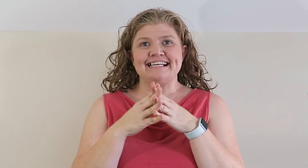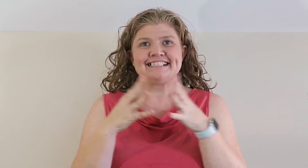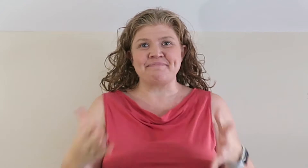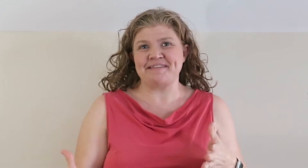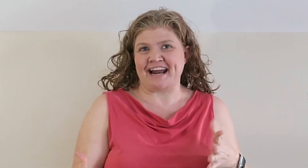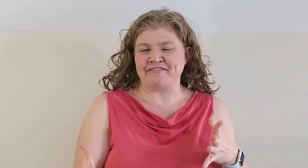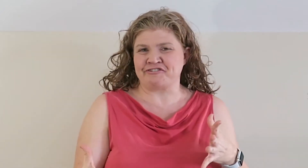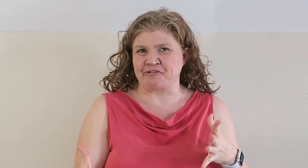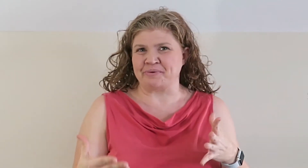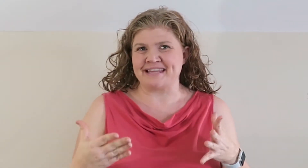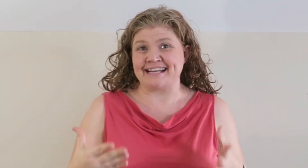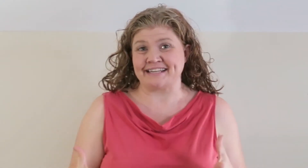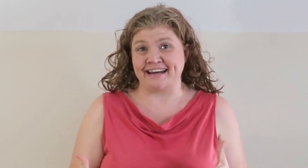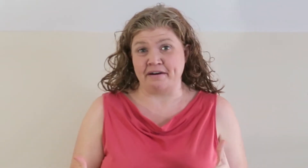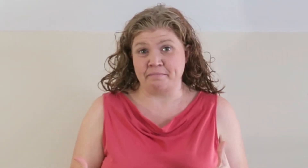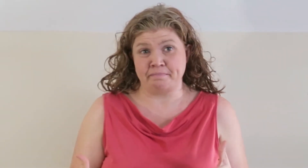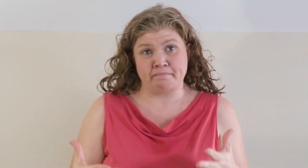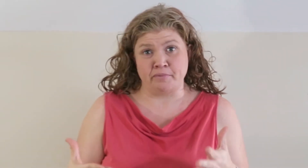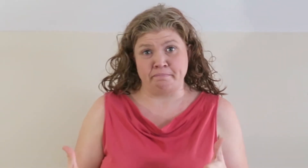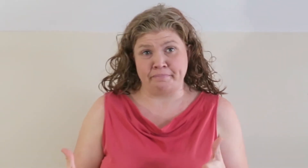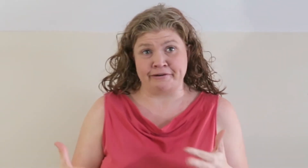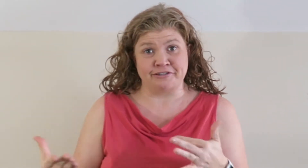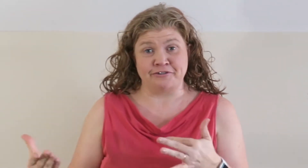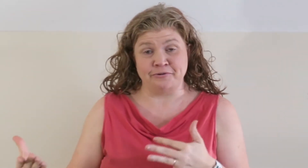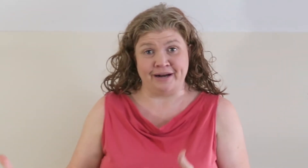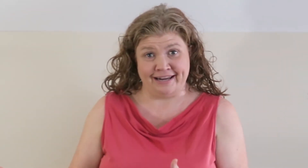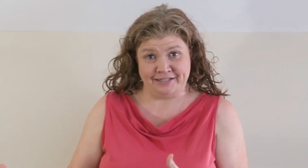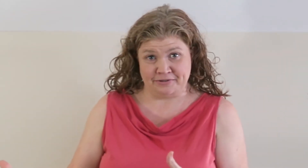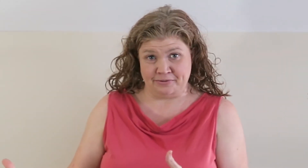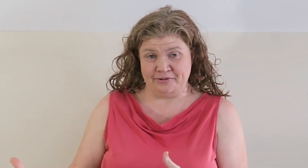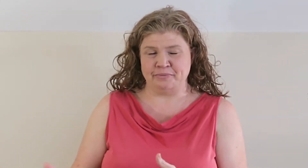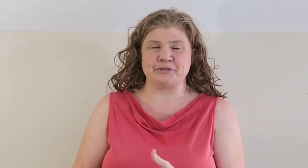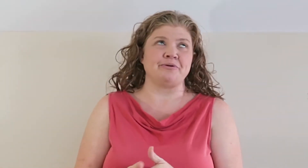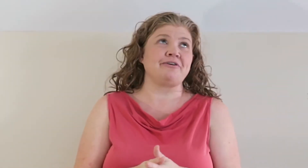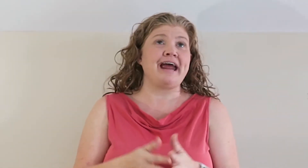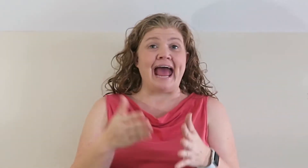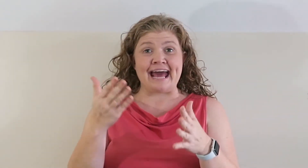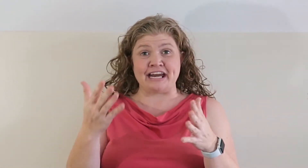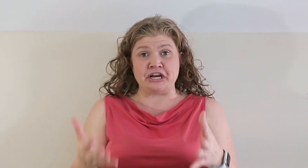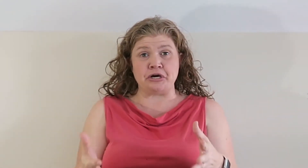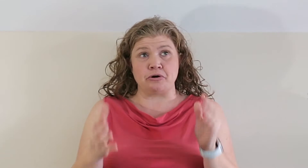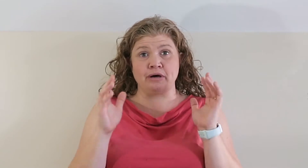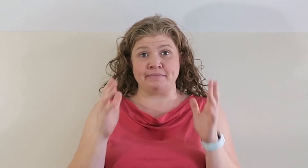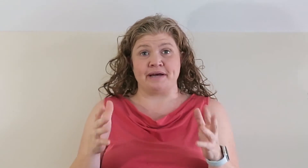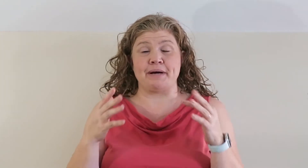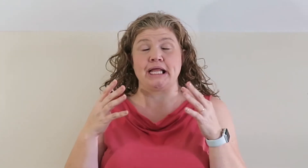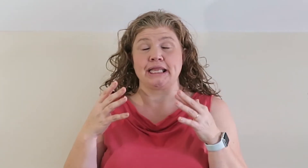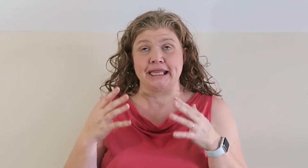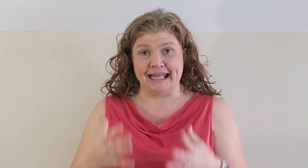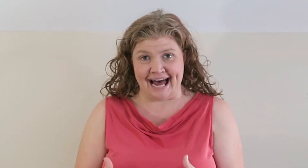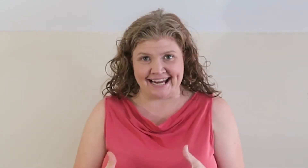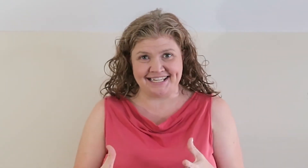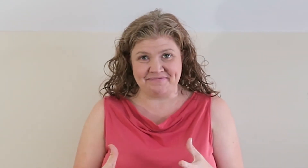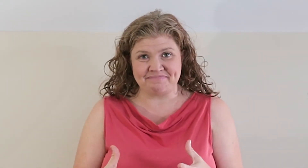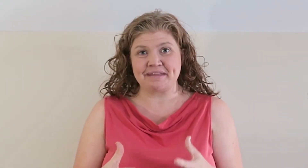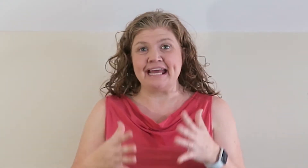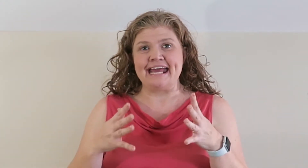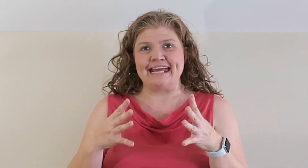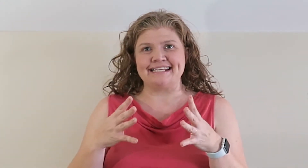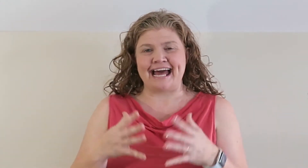Something that I've struggled with as a parent to a high school homeschooler and I know comes up a lot is